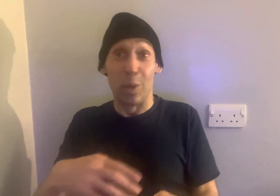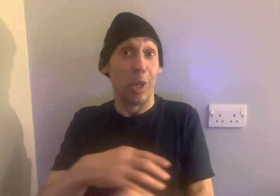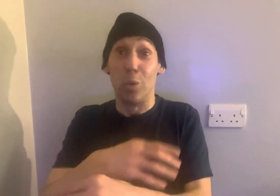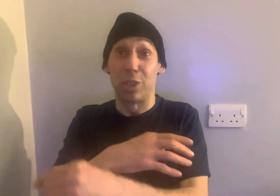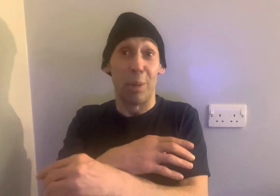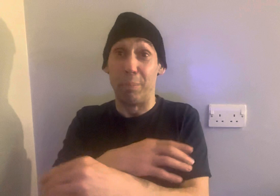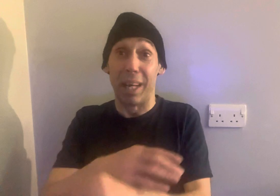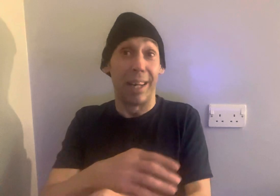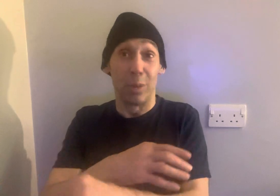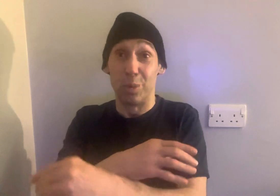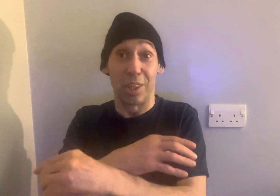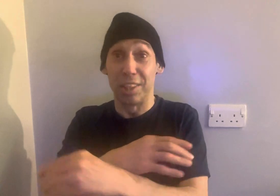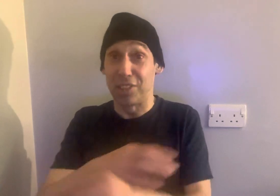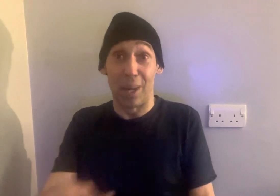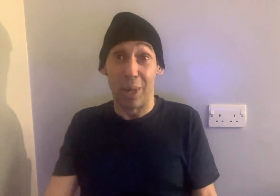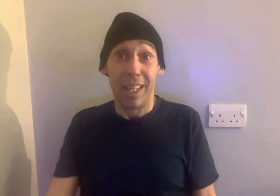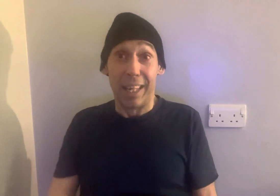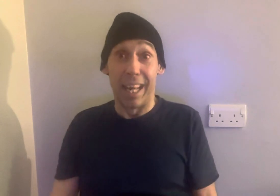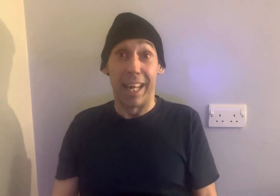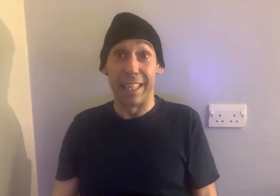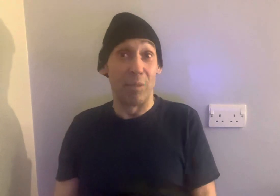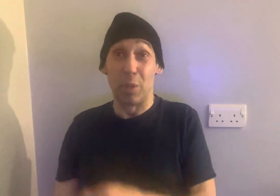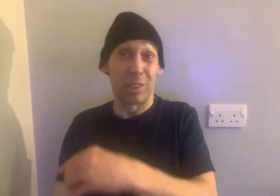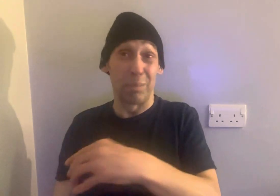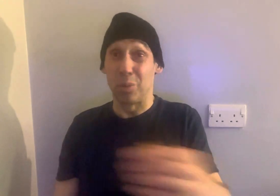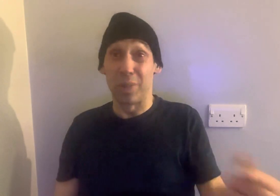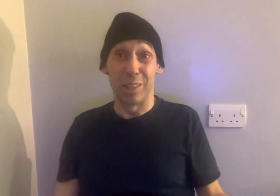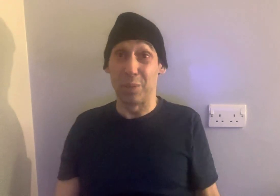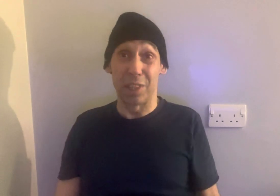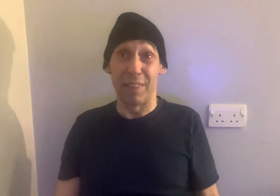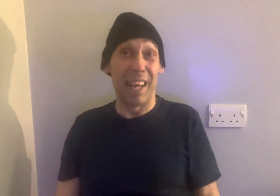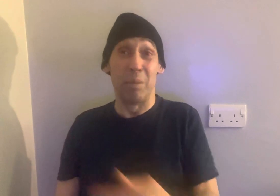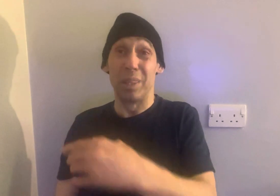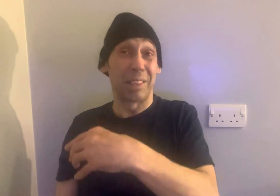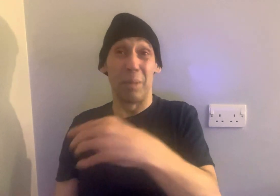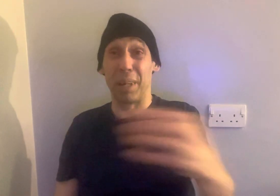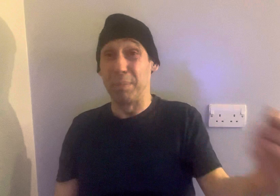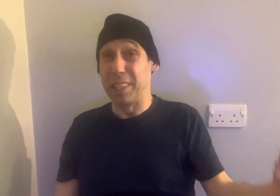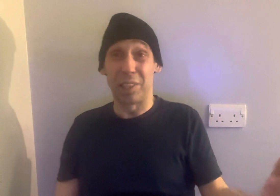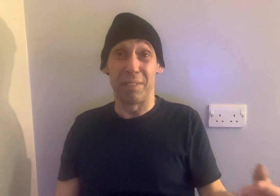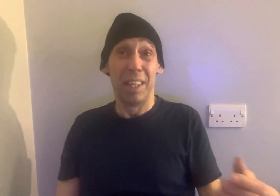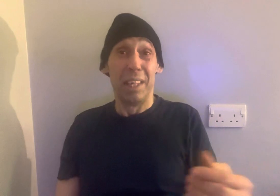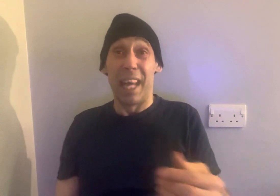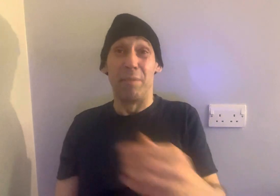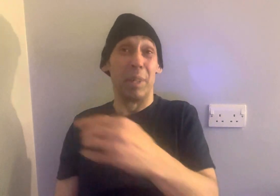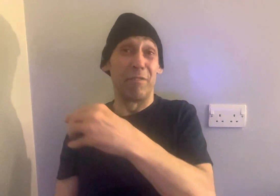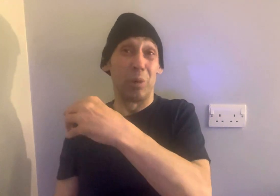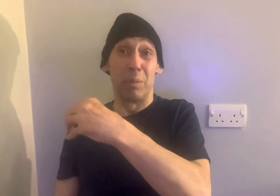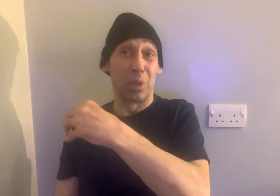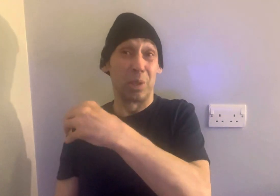all turned bitter and it all turned sour. And everybody stopped talking to each other. Everybody started blaming each other. Everybody thought they was on to